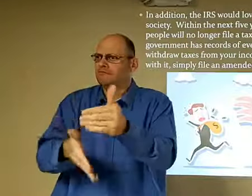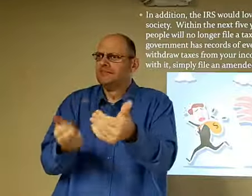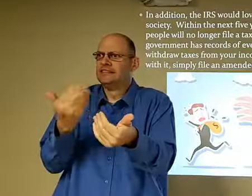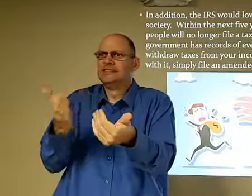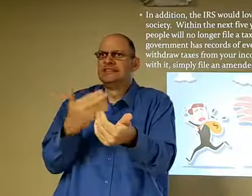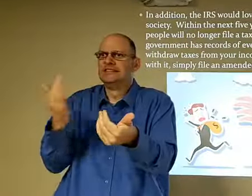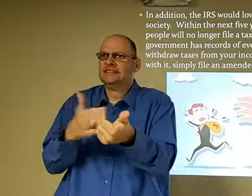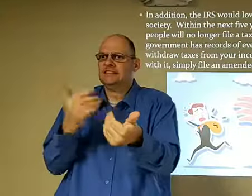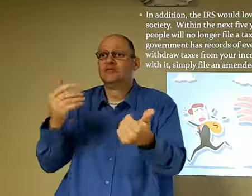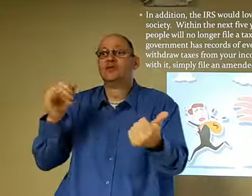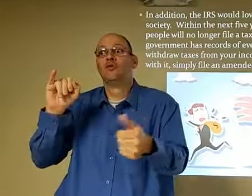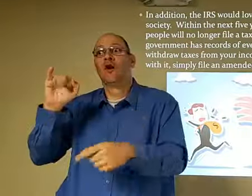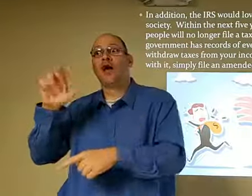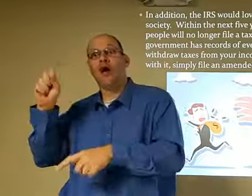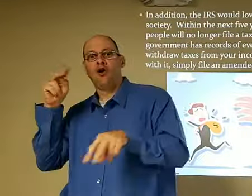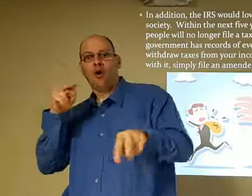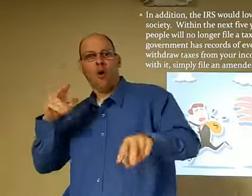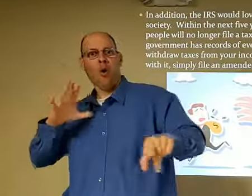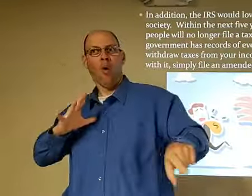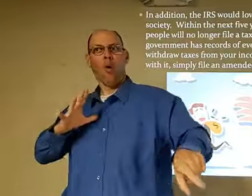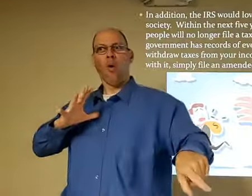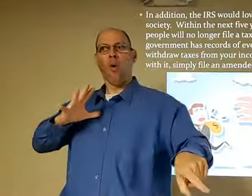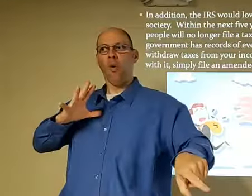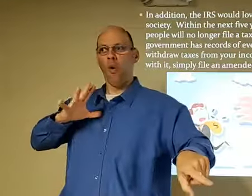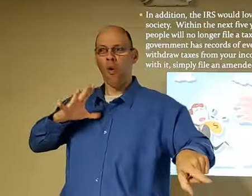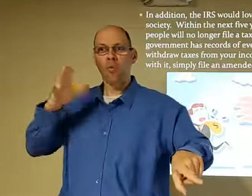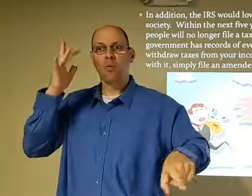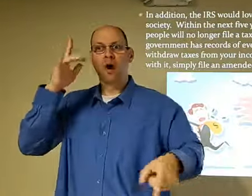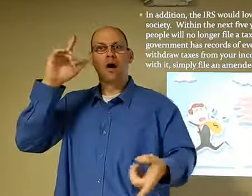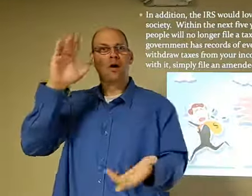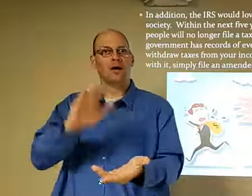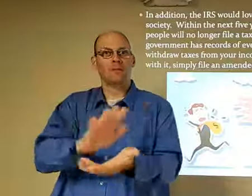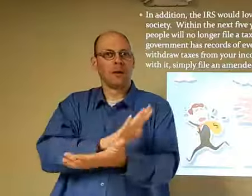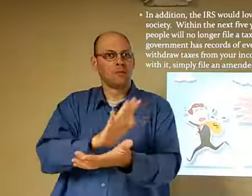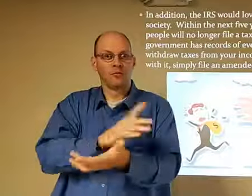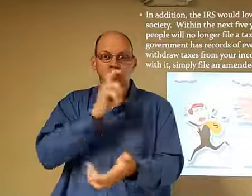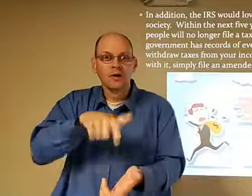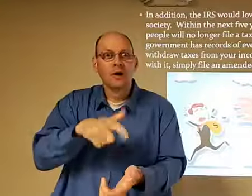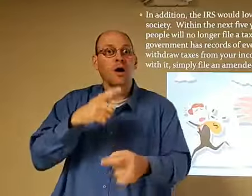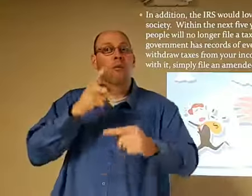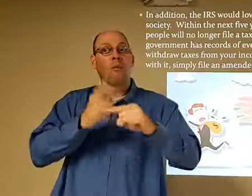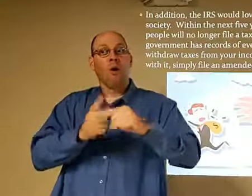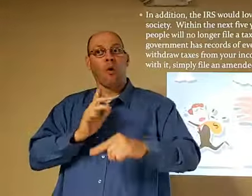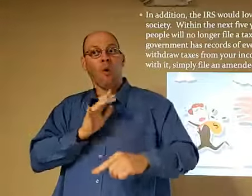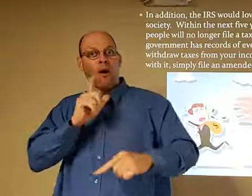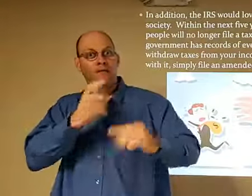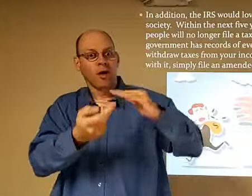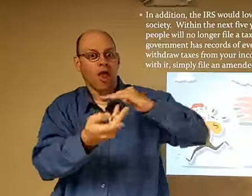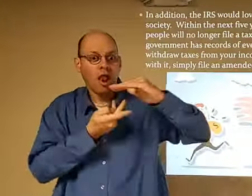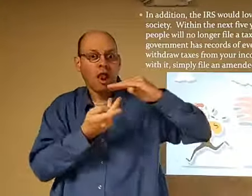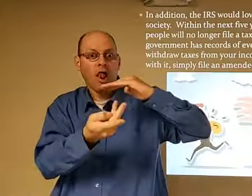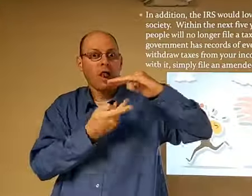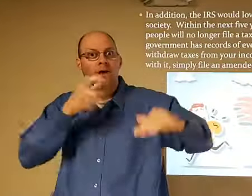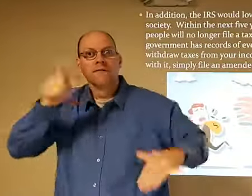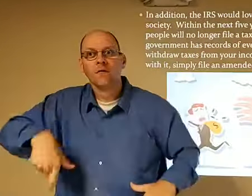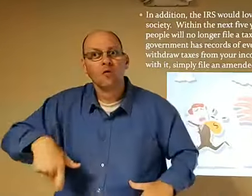There's a lot of lines that's not, you know, congested anymore because they're not running to the bank to make the deposit.